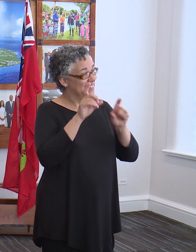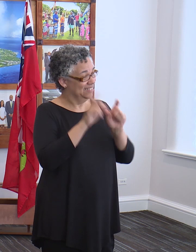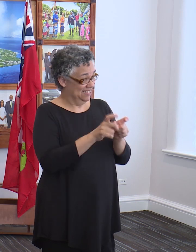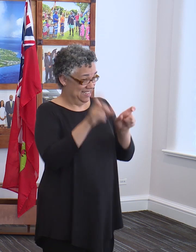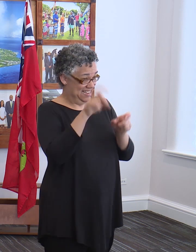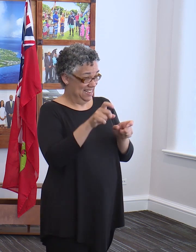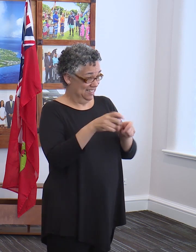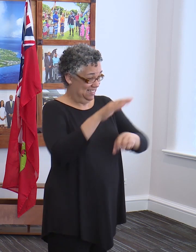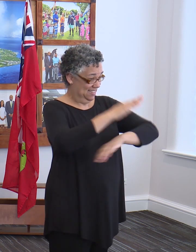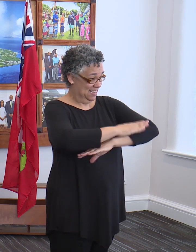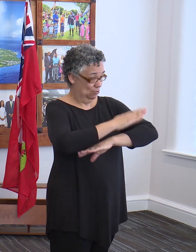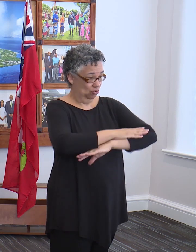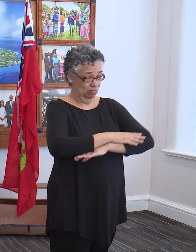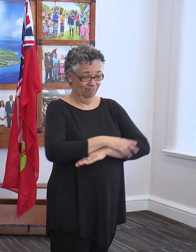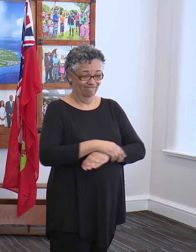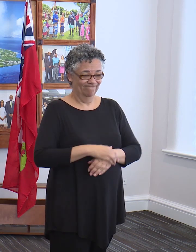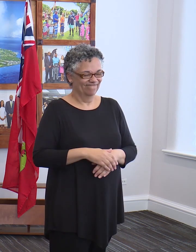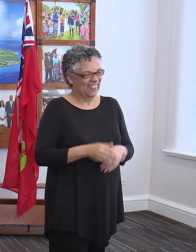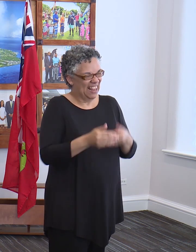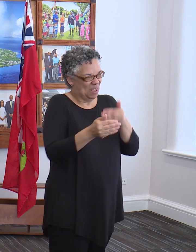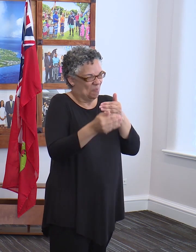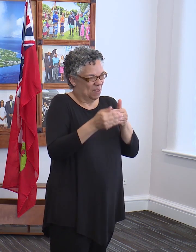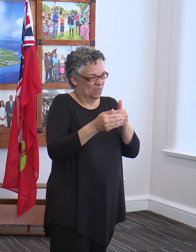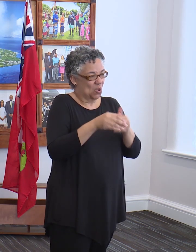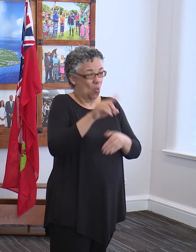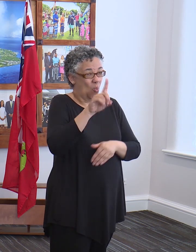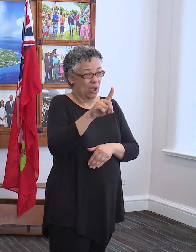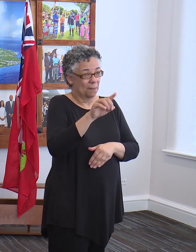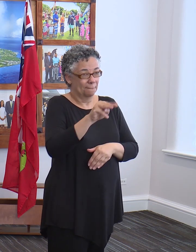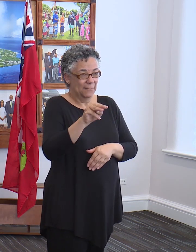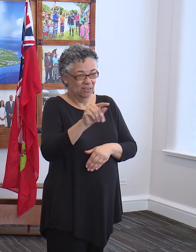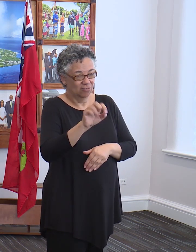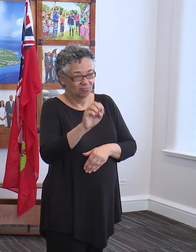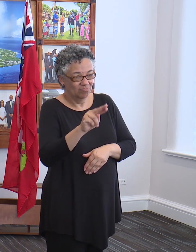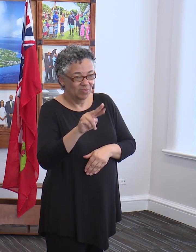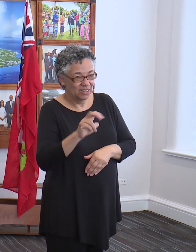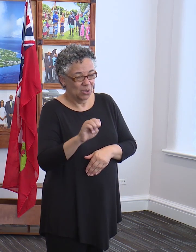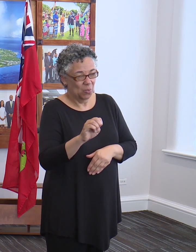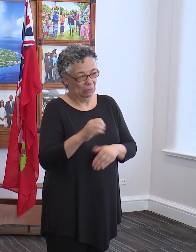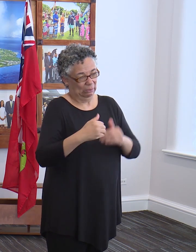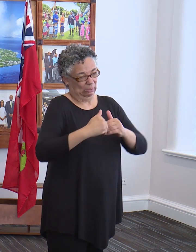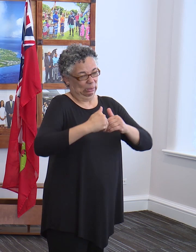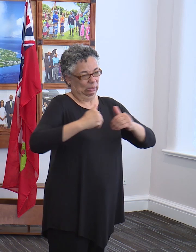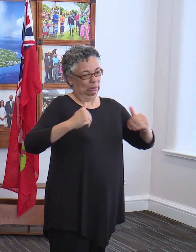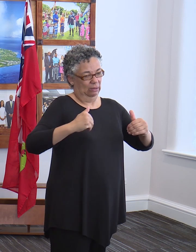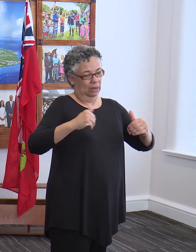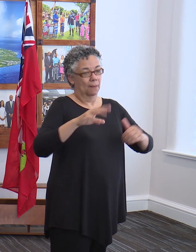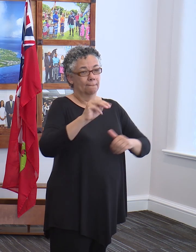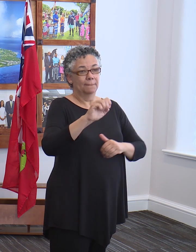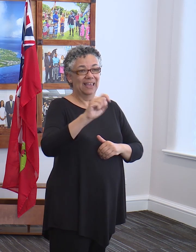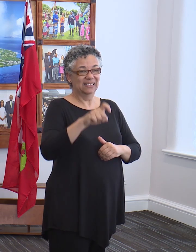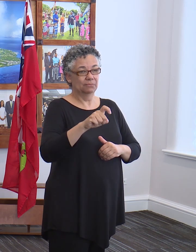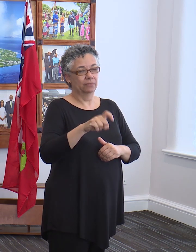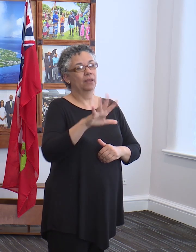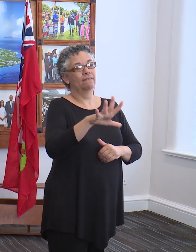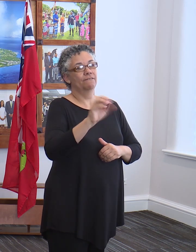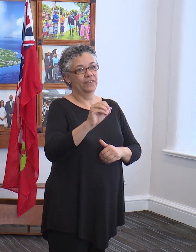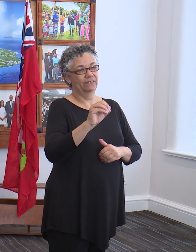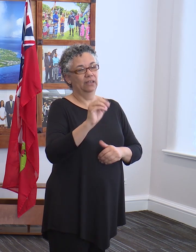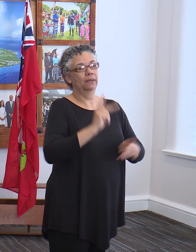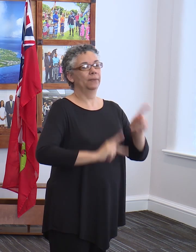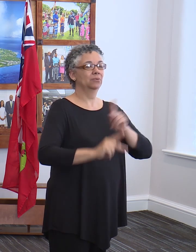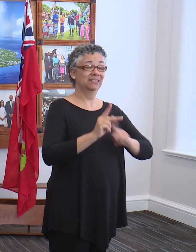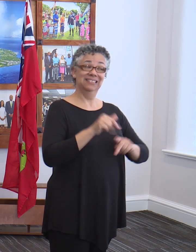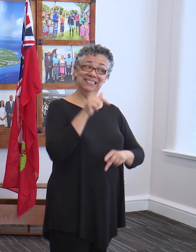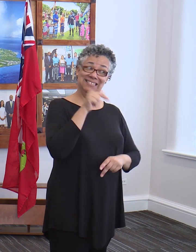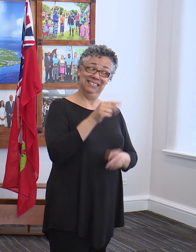tables at a minimum of one meter away with a maximum of 50 people. Now this